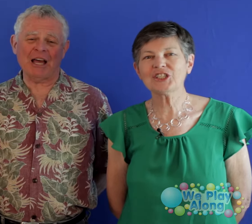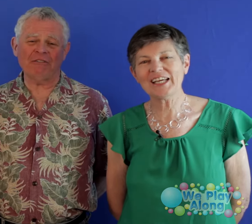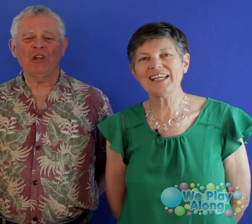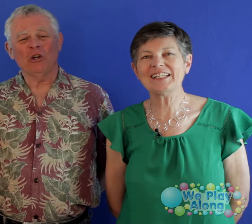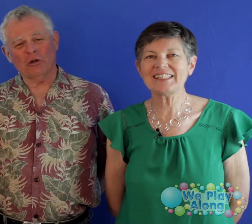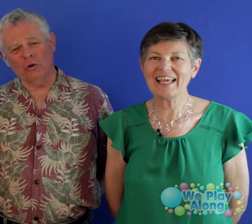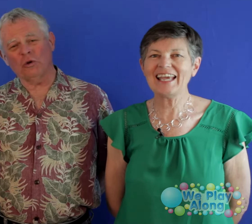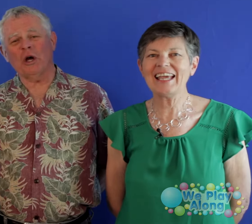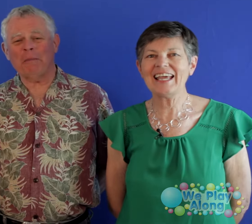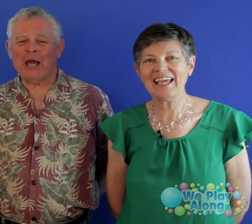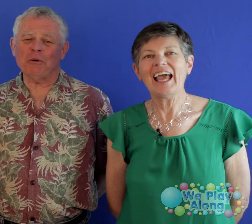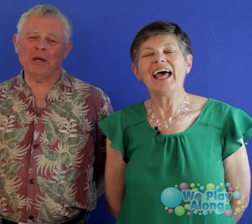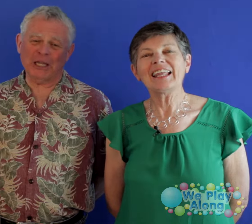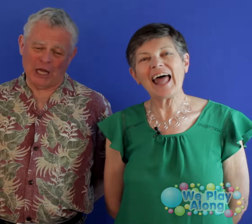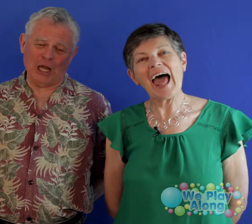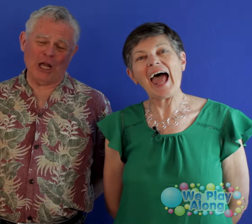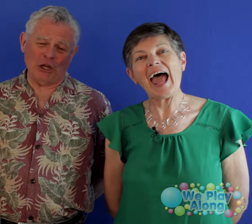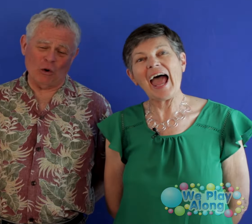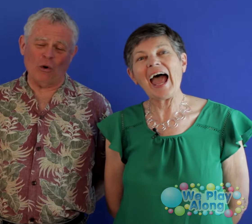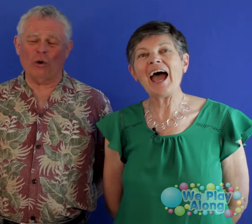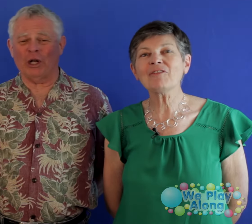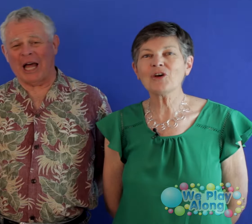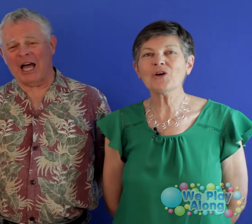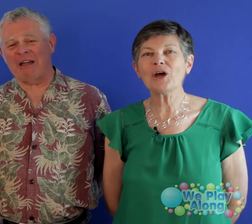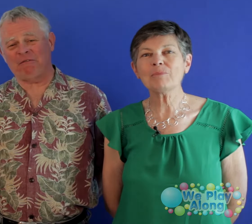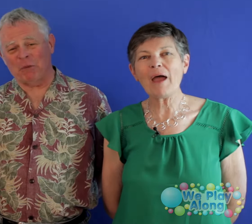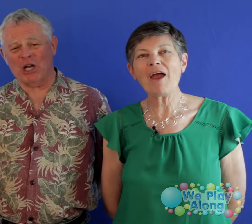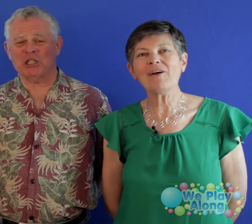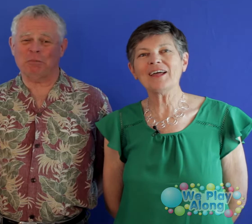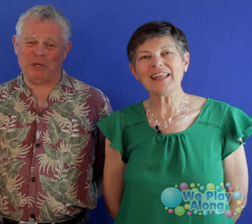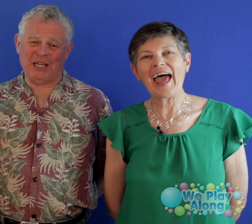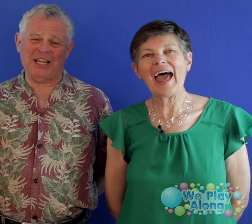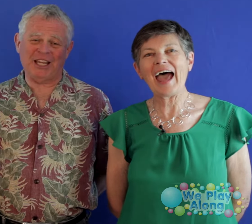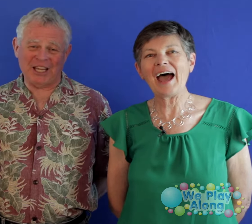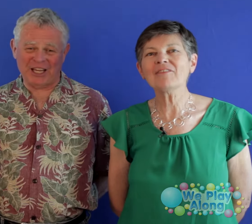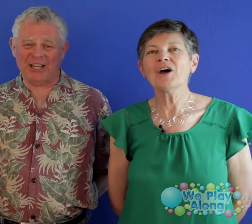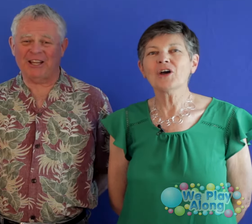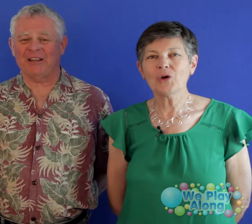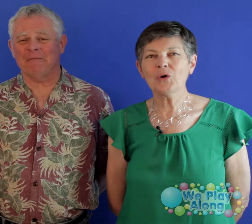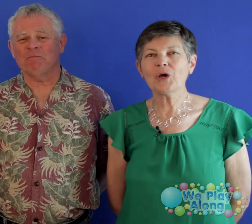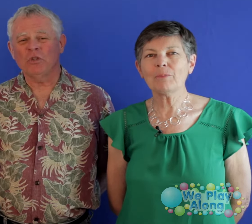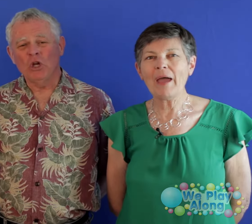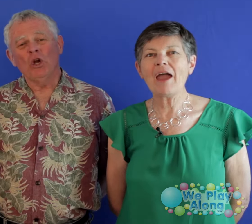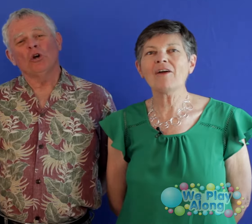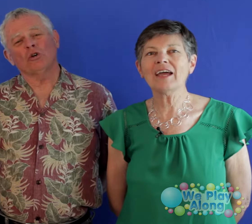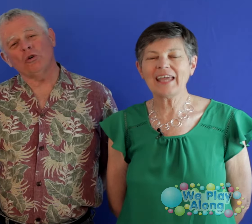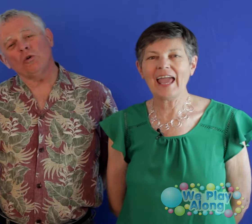Kookaburra, Kookaburra, gay your life must be. Cucabarra may be.